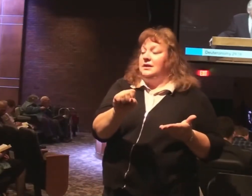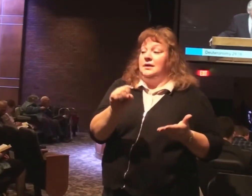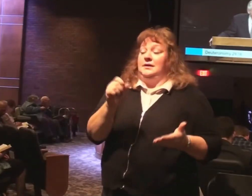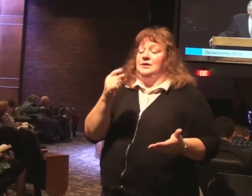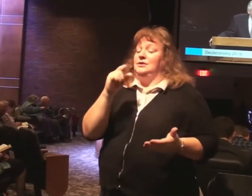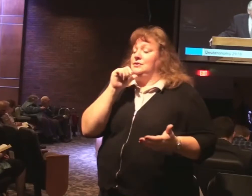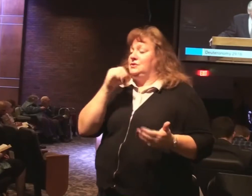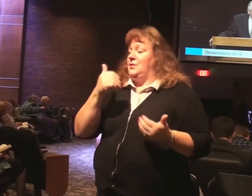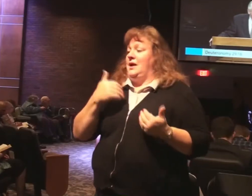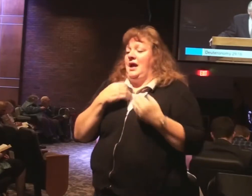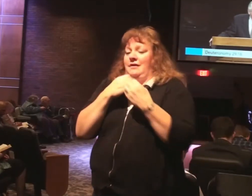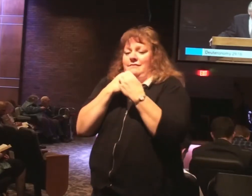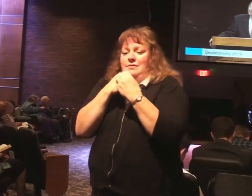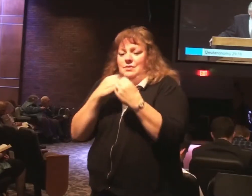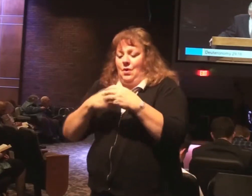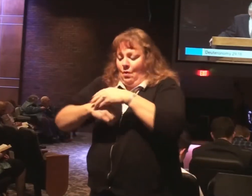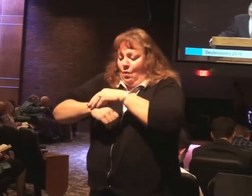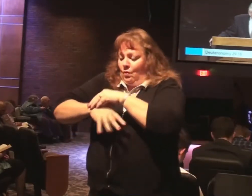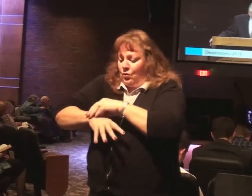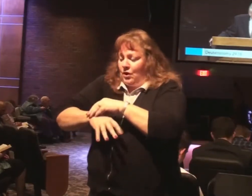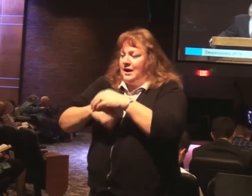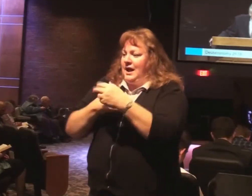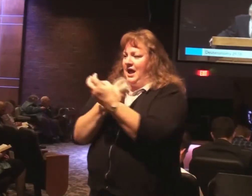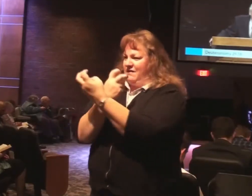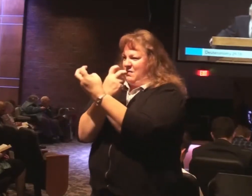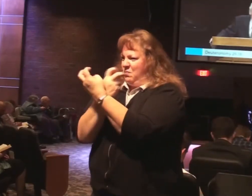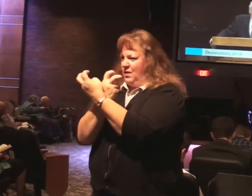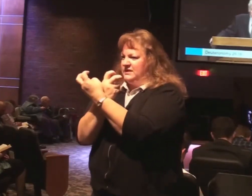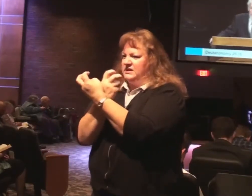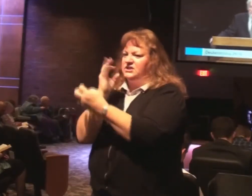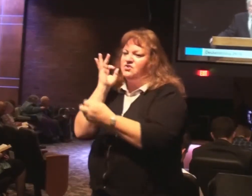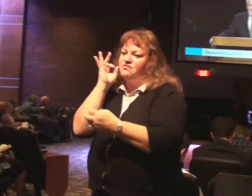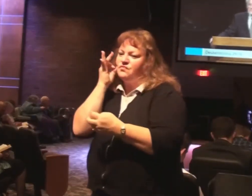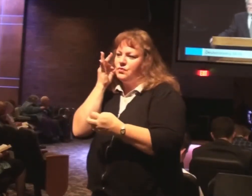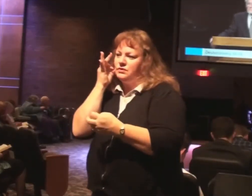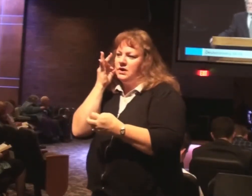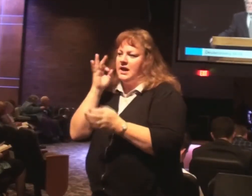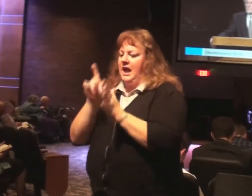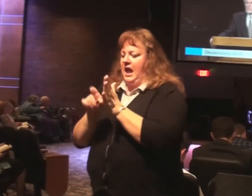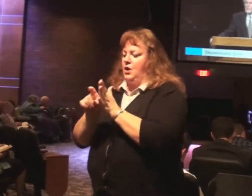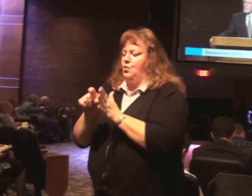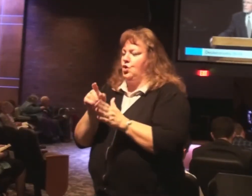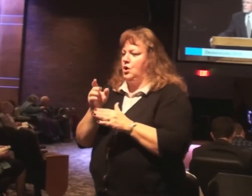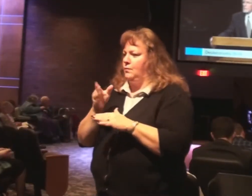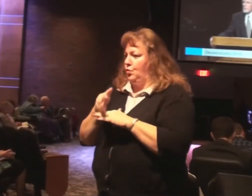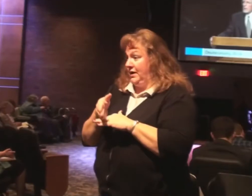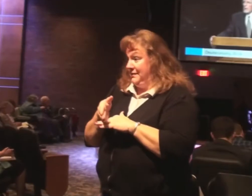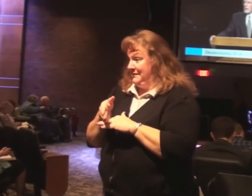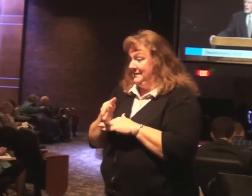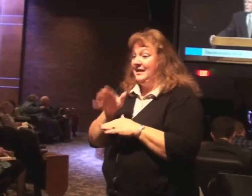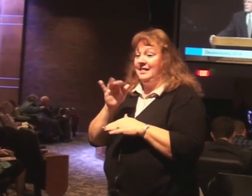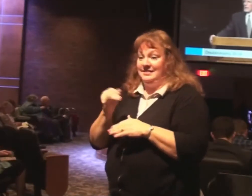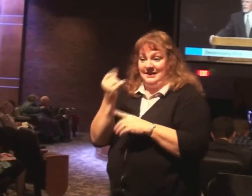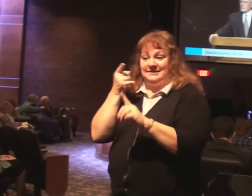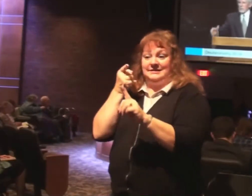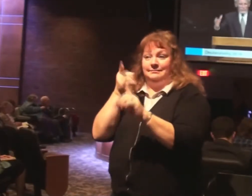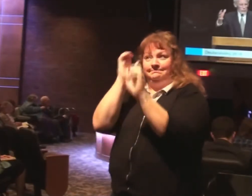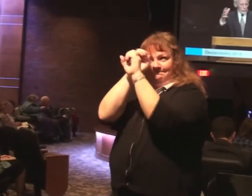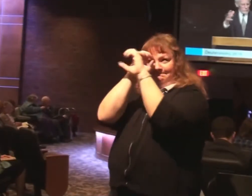among you a root bearing poisonous fruit and wormwood. God. That's the picture. That's what that person would